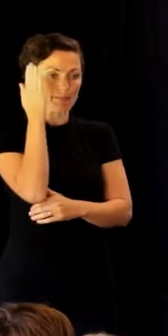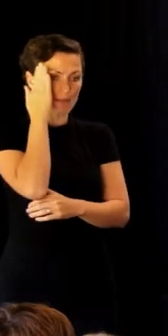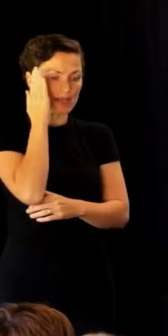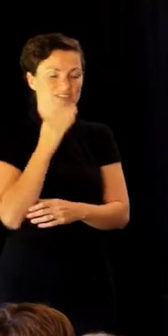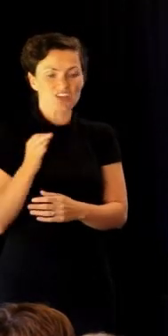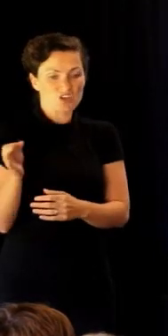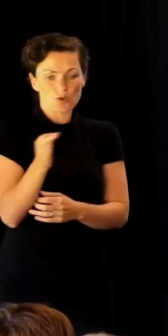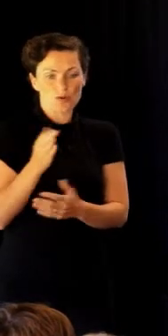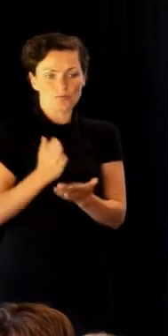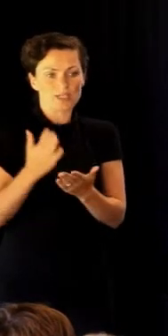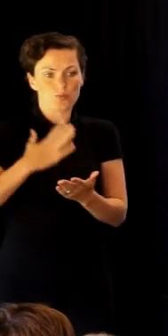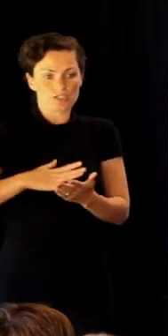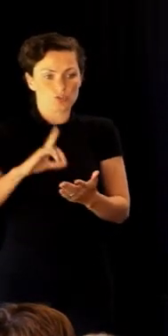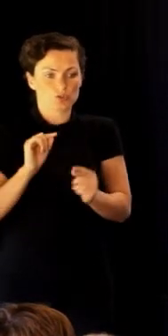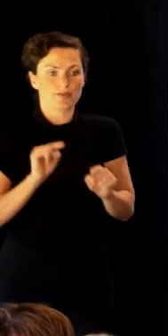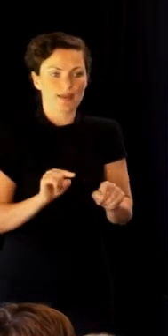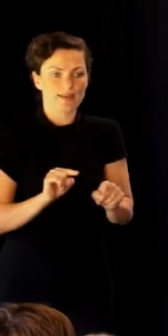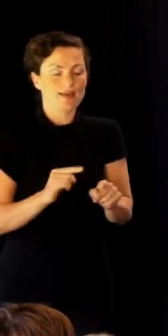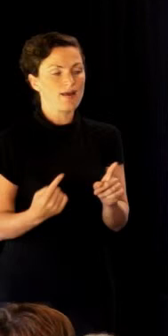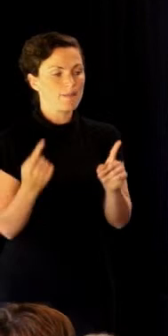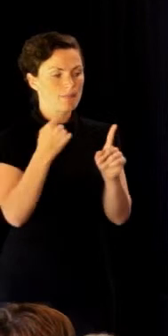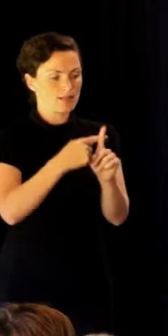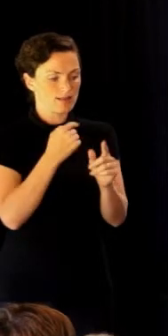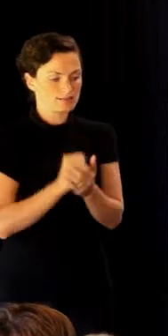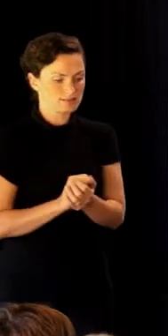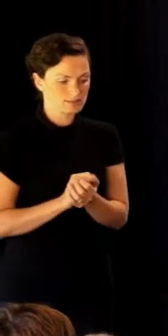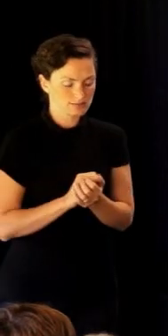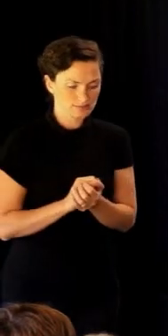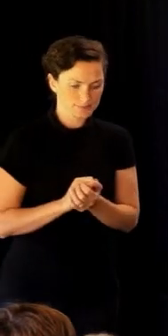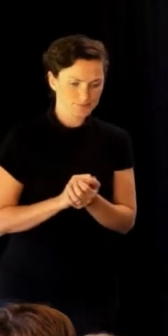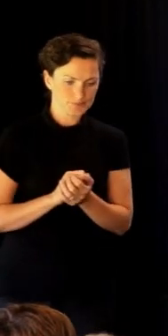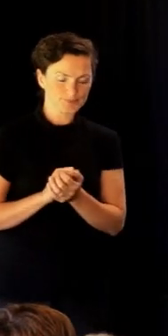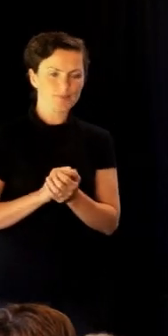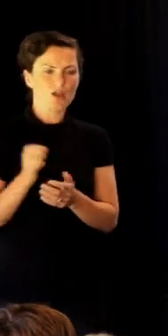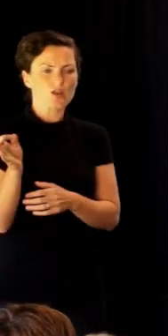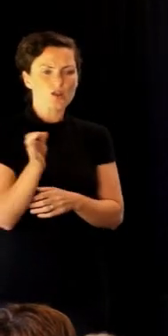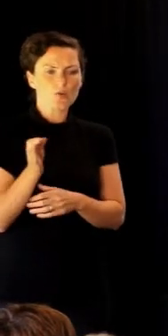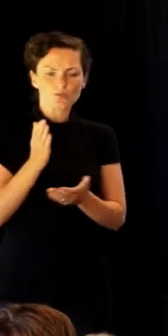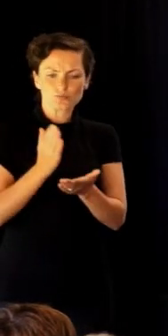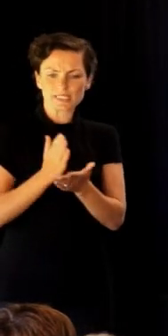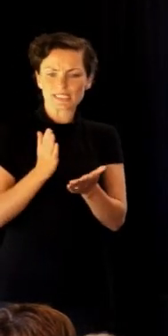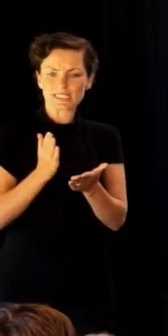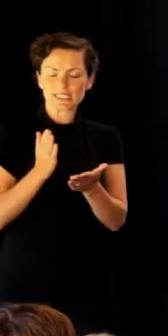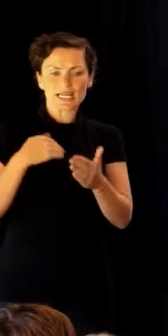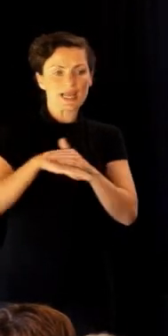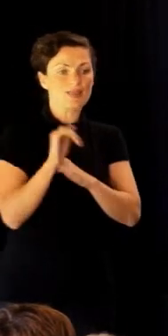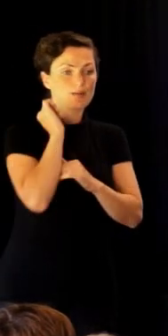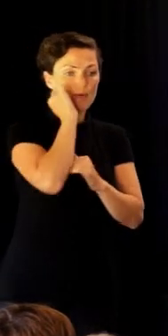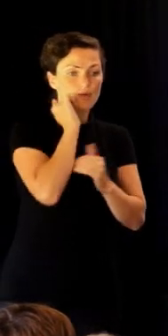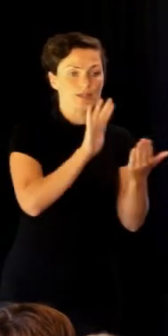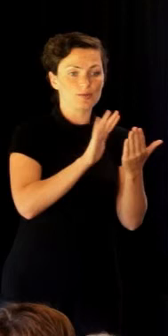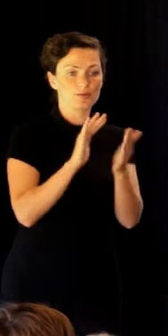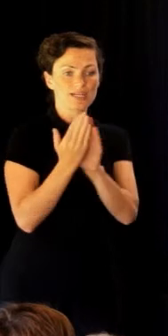No one wanted to undertake it. And coupled with that, no one was prepared from within the Māori community